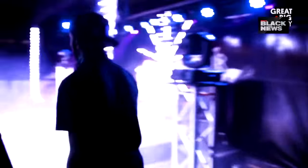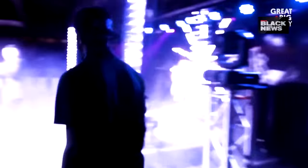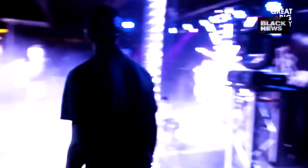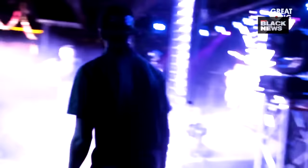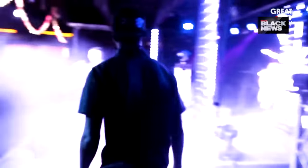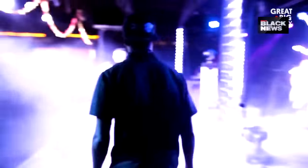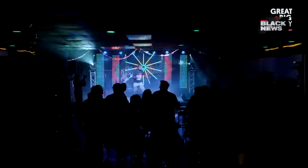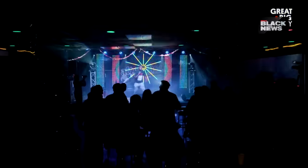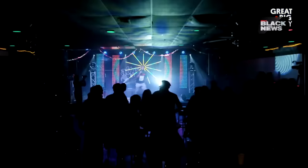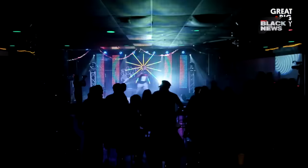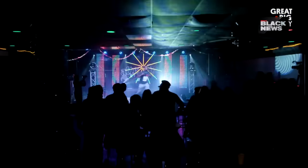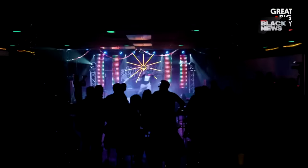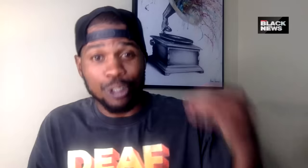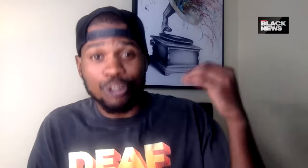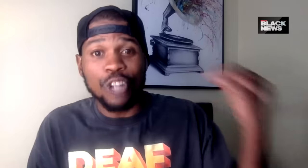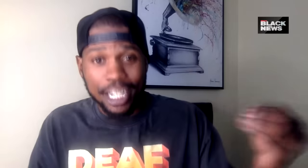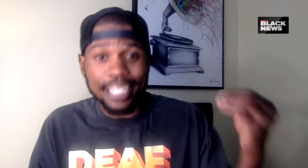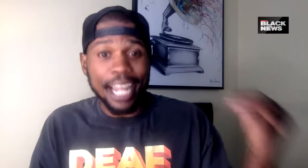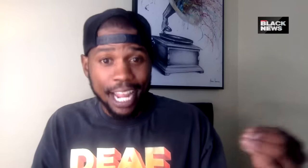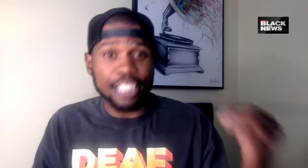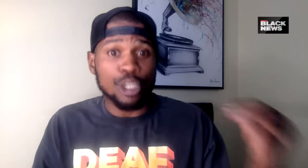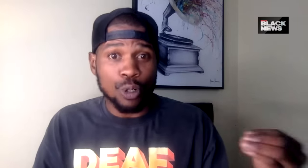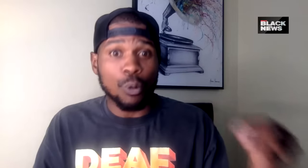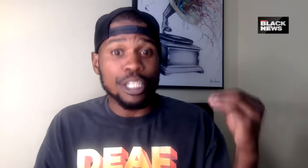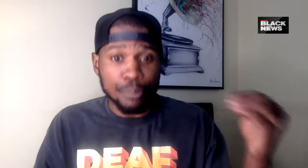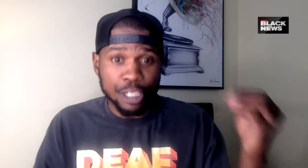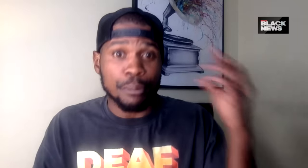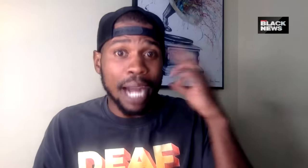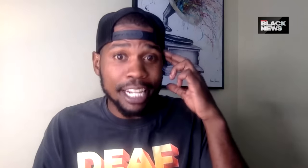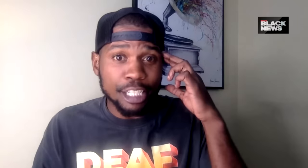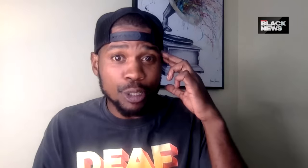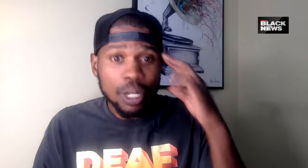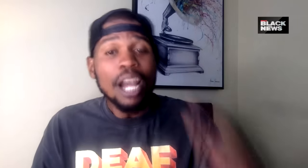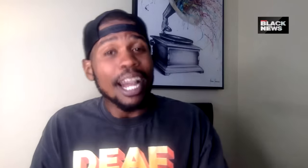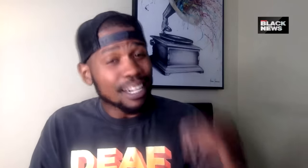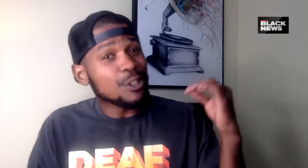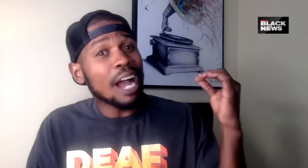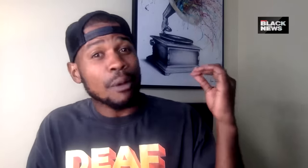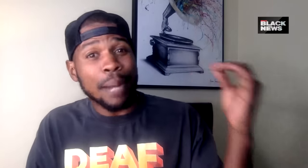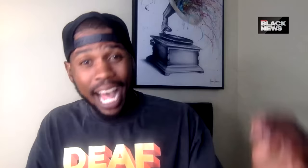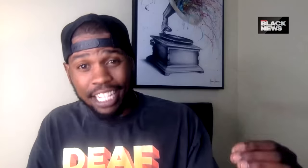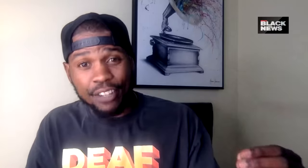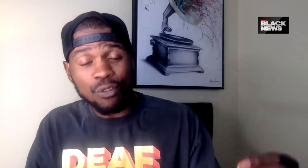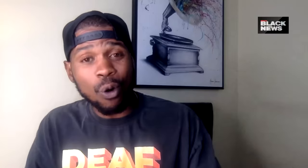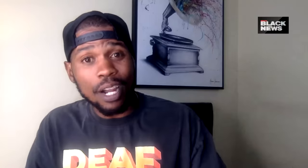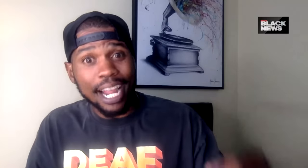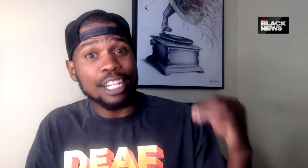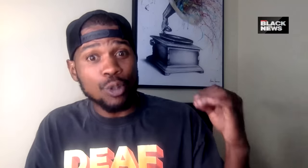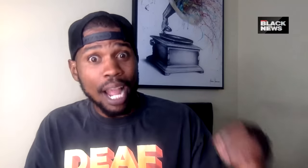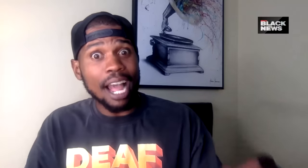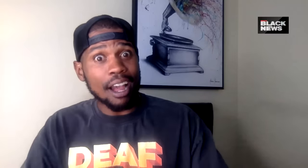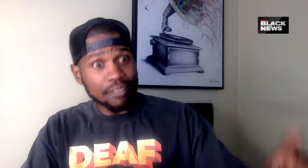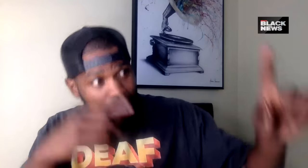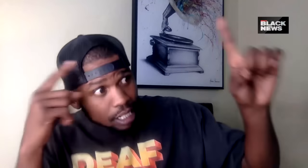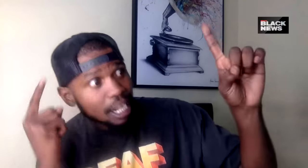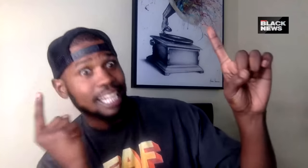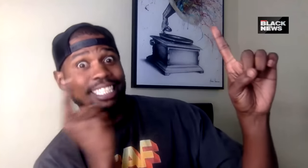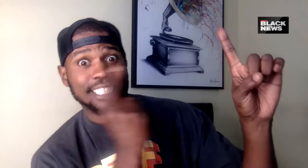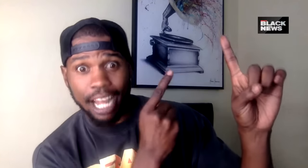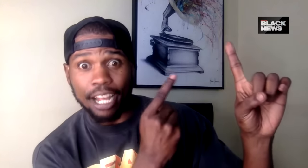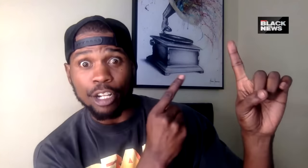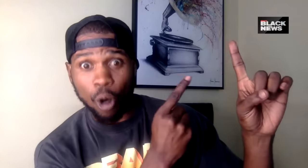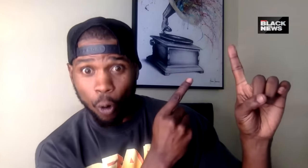inspire the next generation. You really can do what you put your mind through. And if you have a passion for it and you have